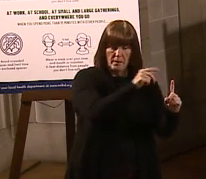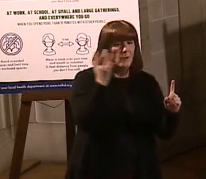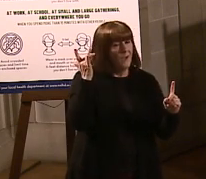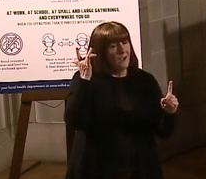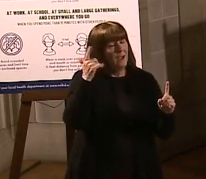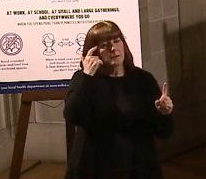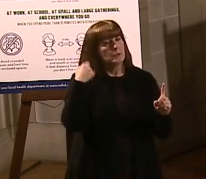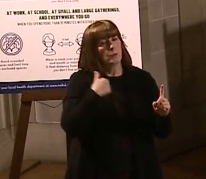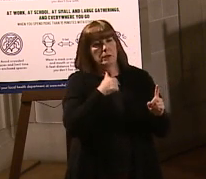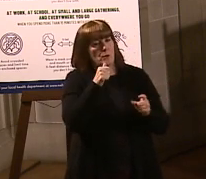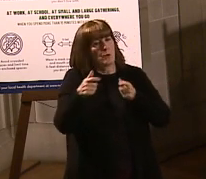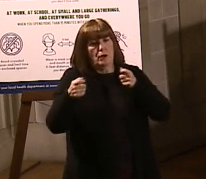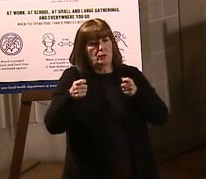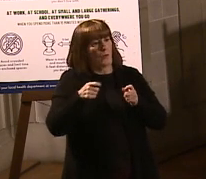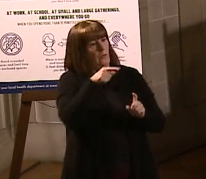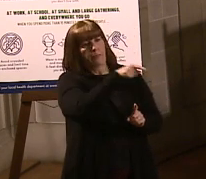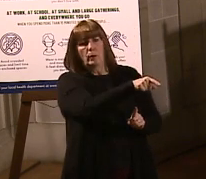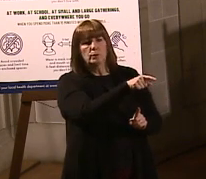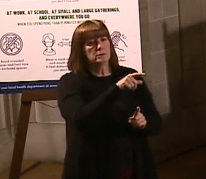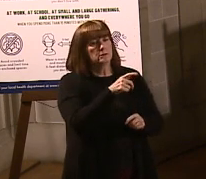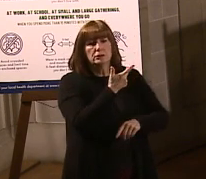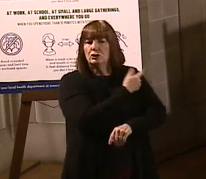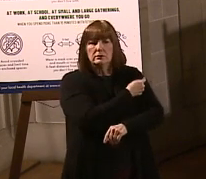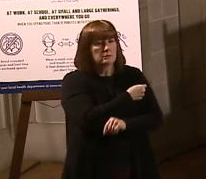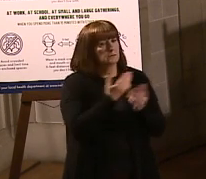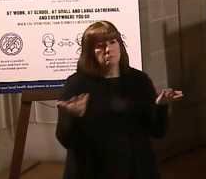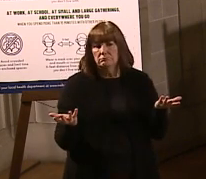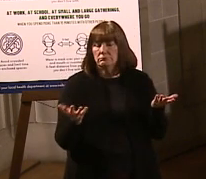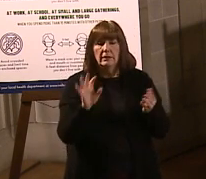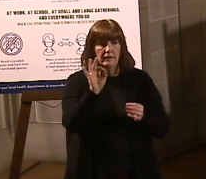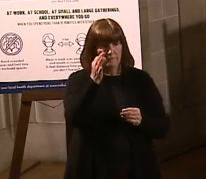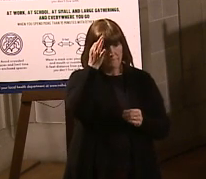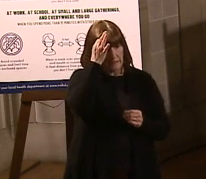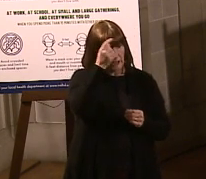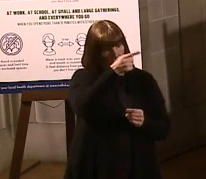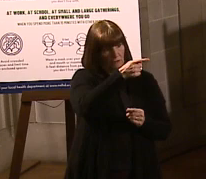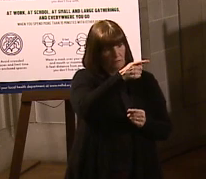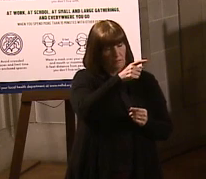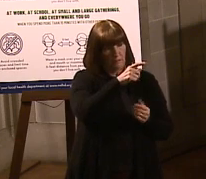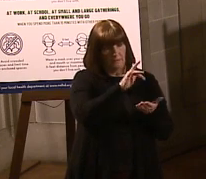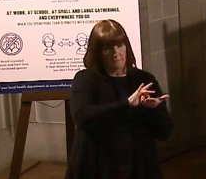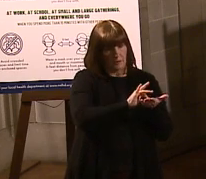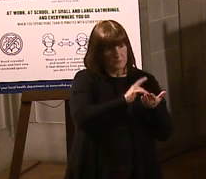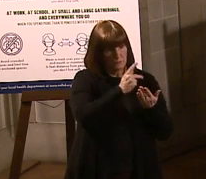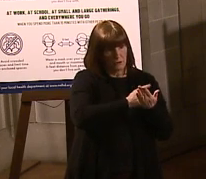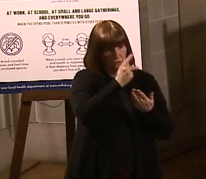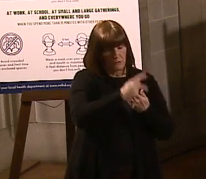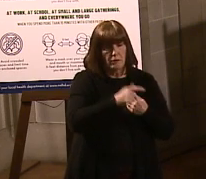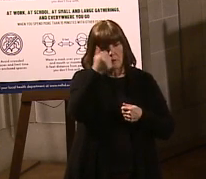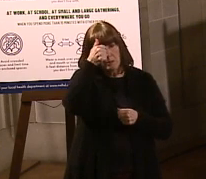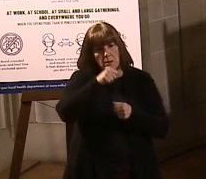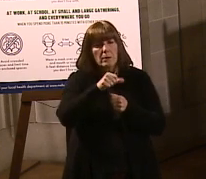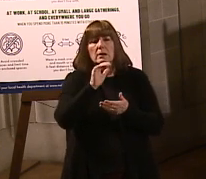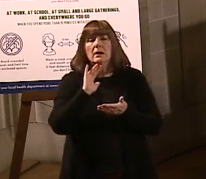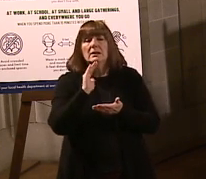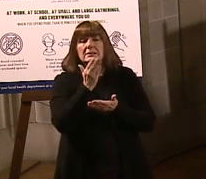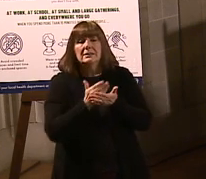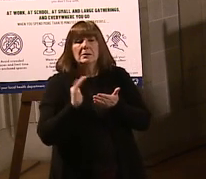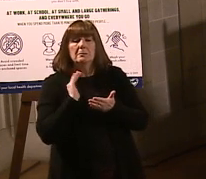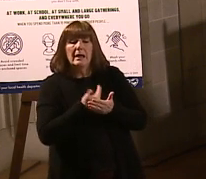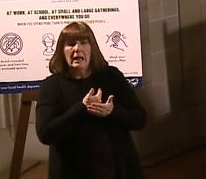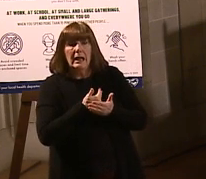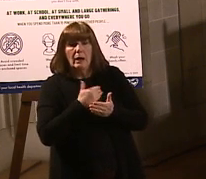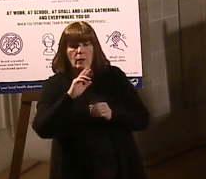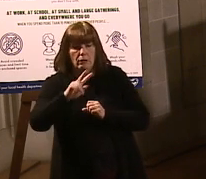actually don't have control of those doses. So the federal pharmacy program is that we, remember, we banked some of our vaccine doses,